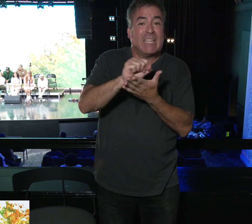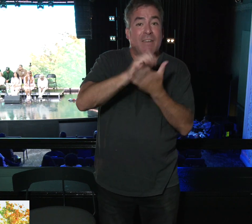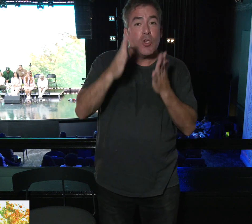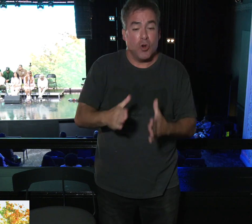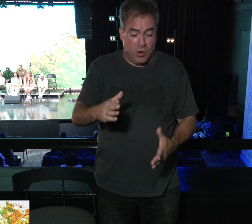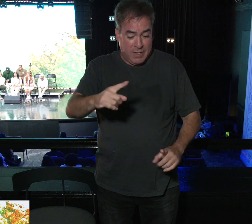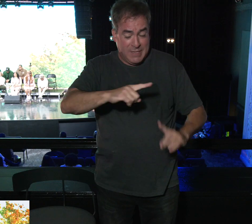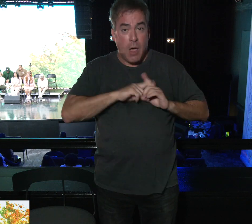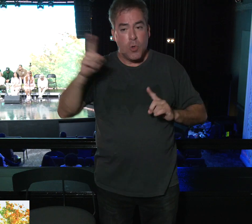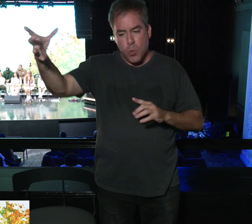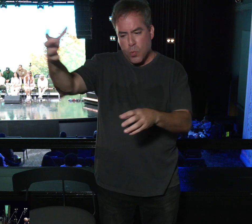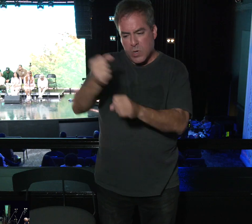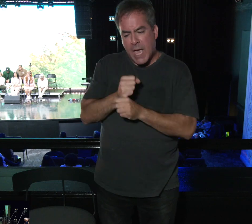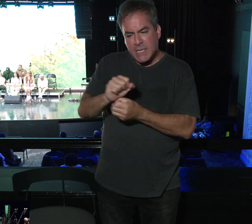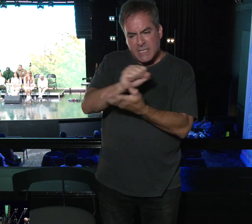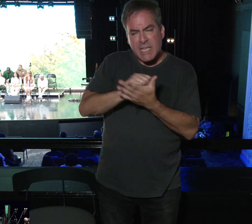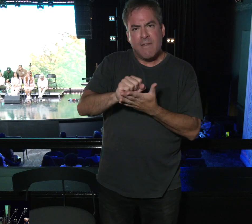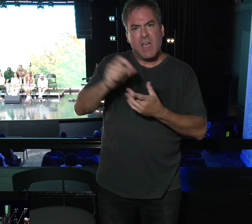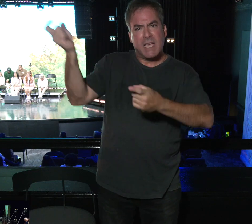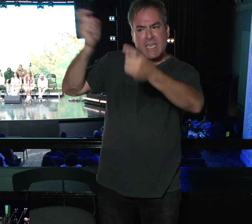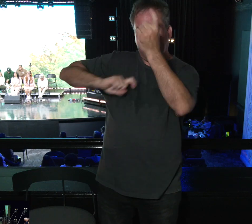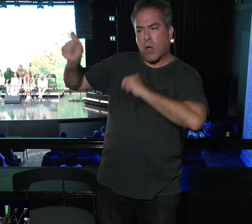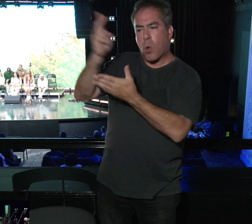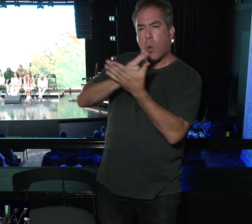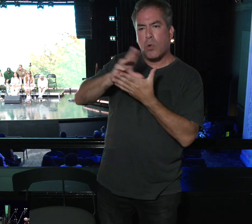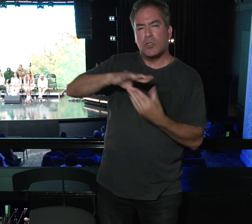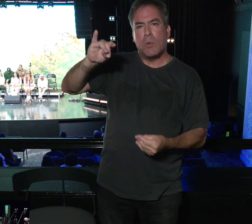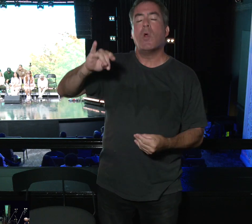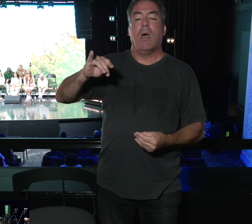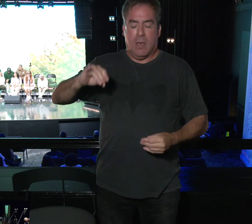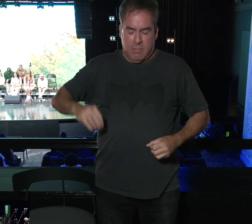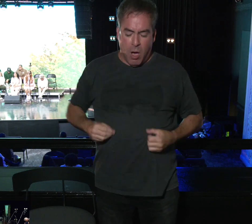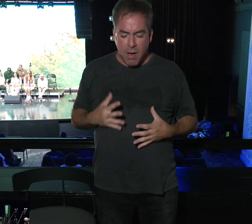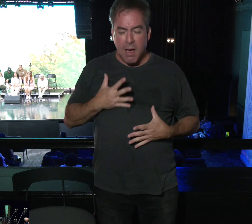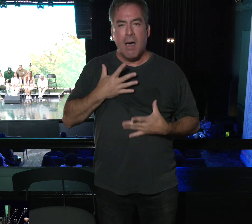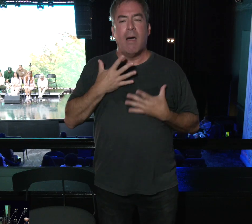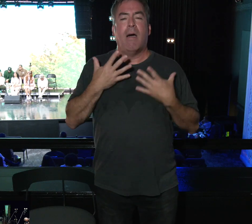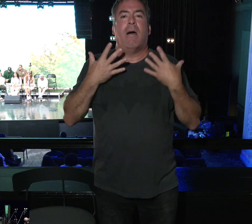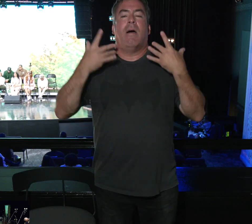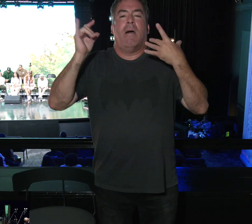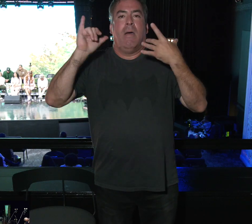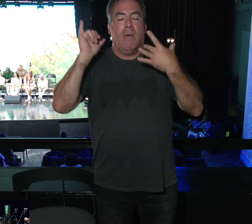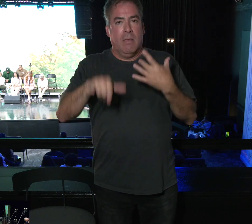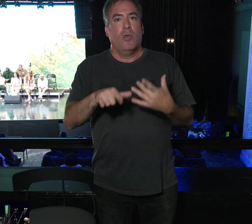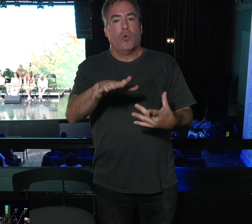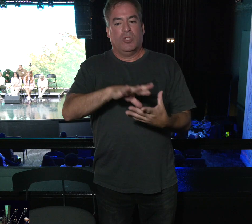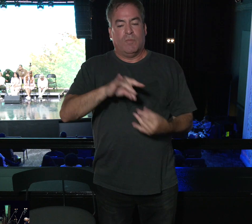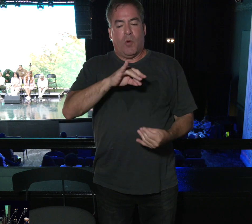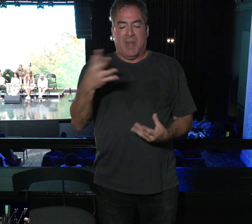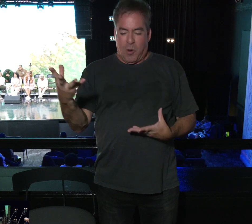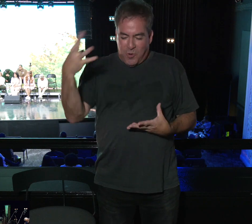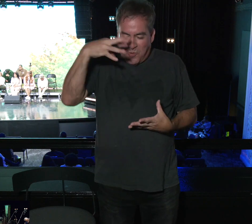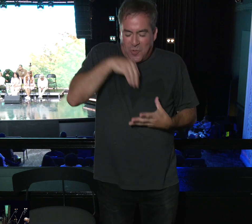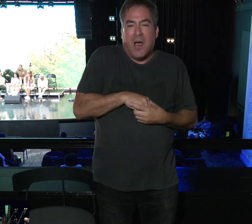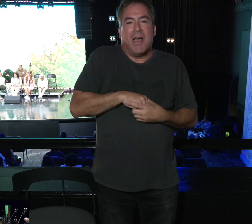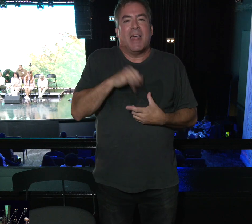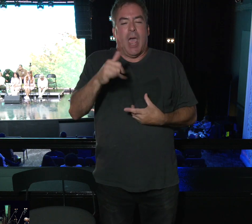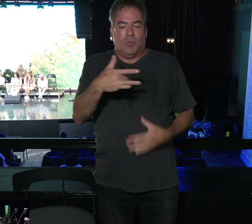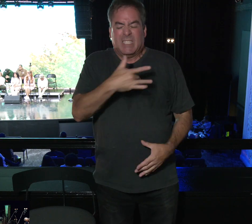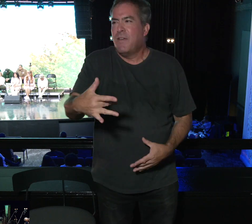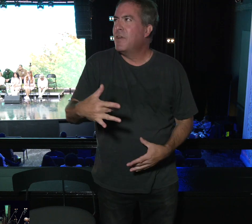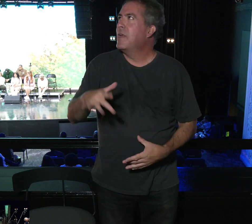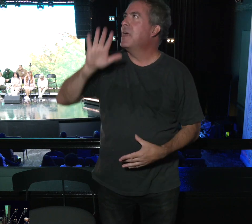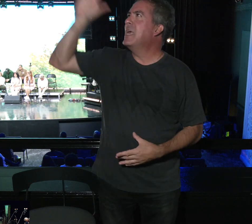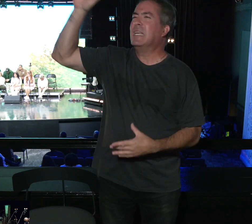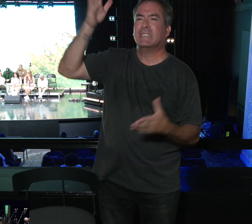we receive the gift of salvation. The Holy Spirit regenerates our dead inner human spirit, which now becomes sensitive to the